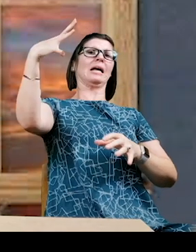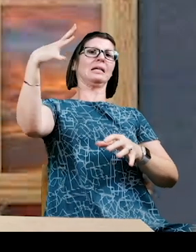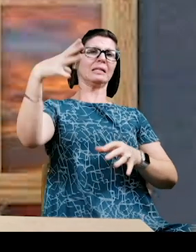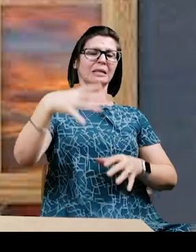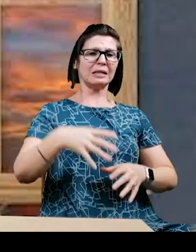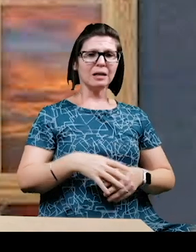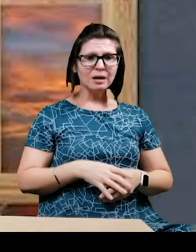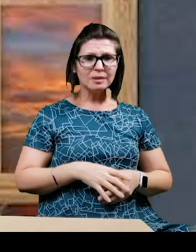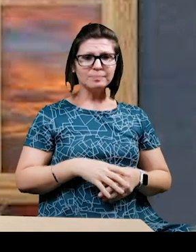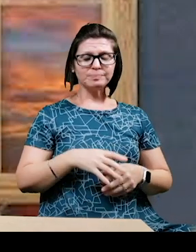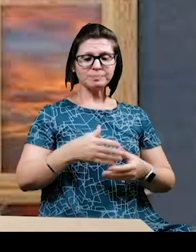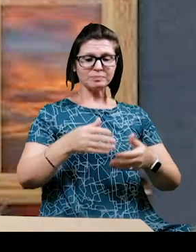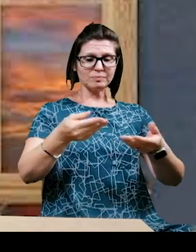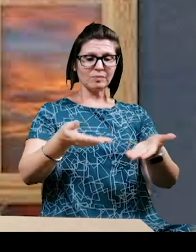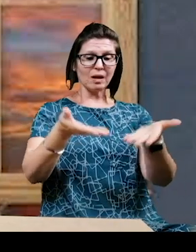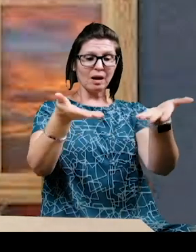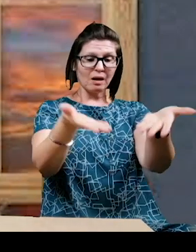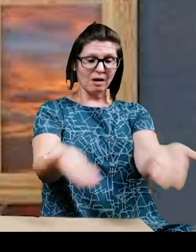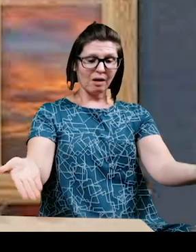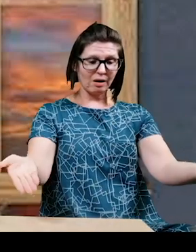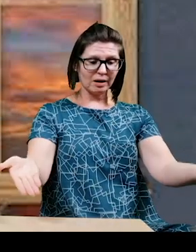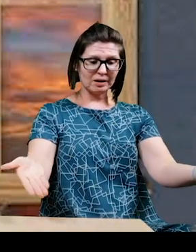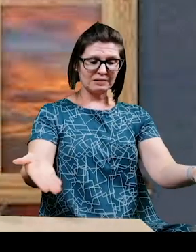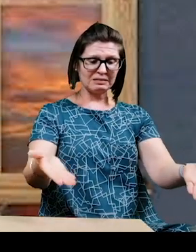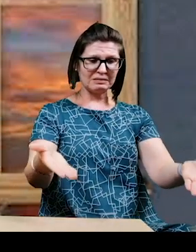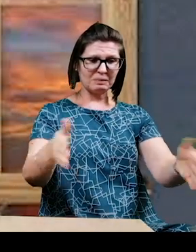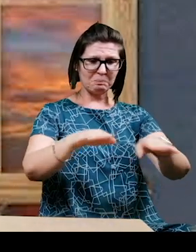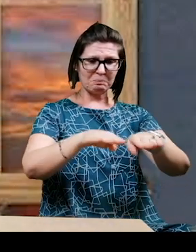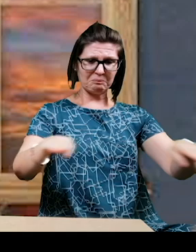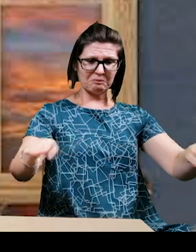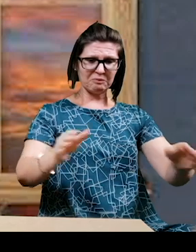lying on the deck of a ship surrounded by fish.